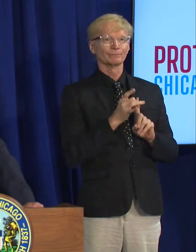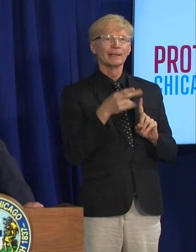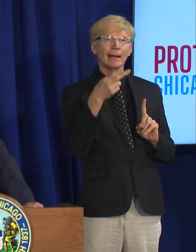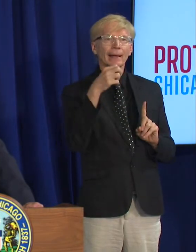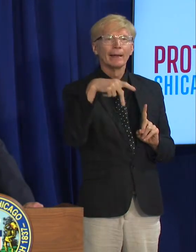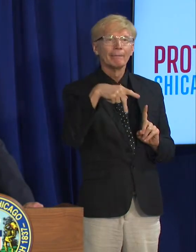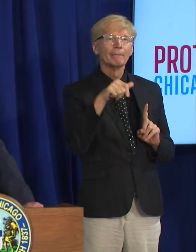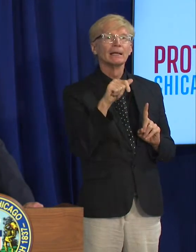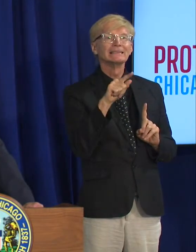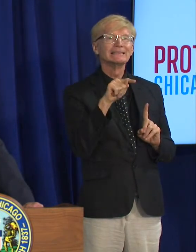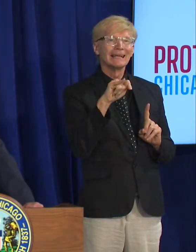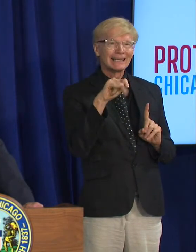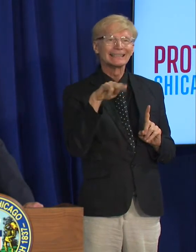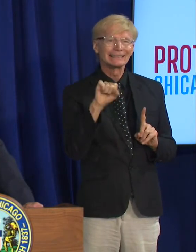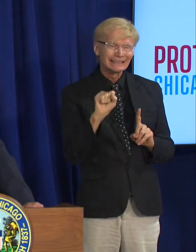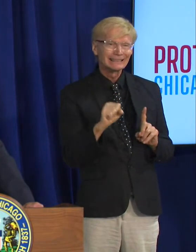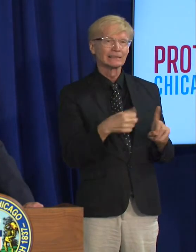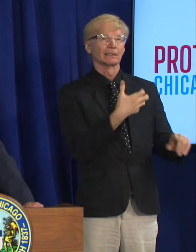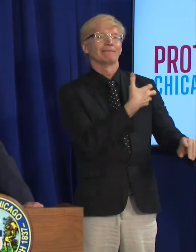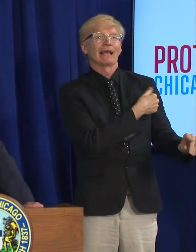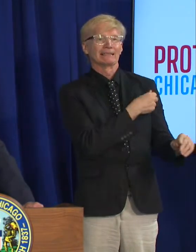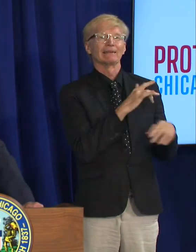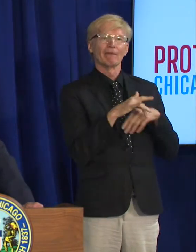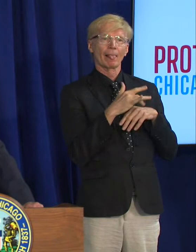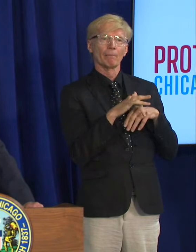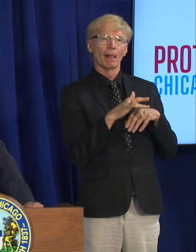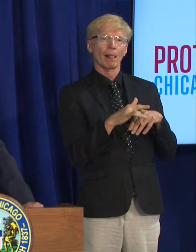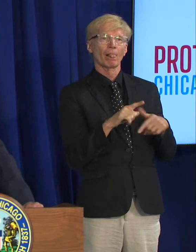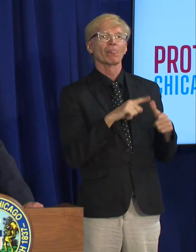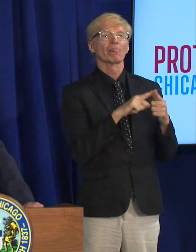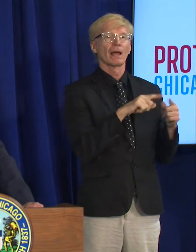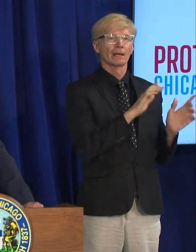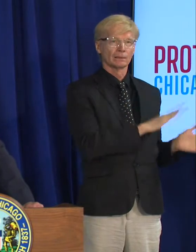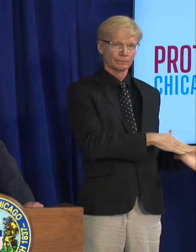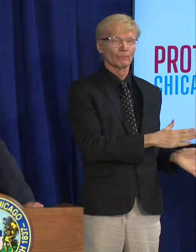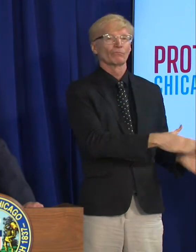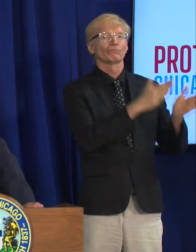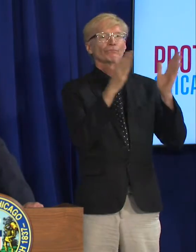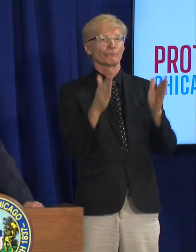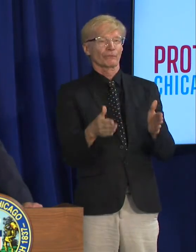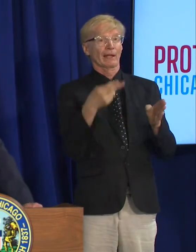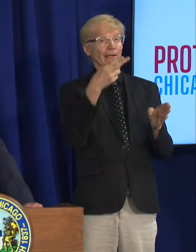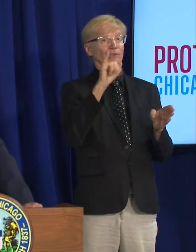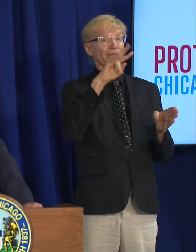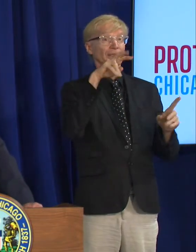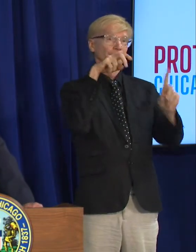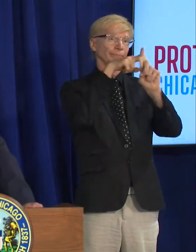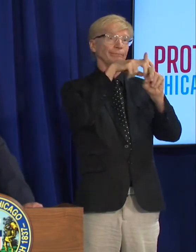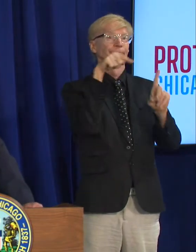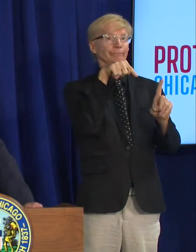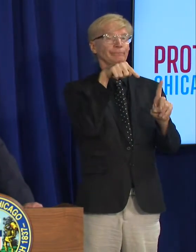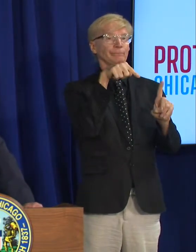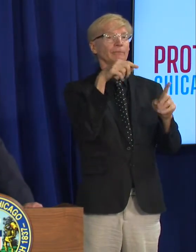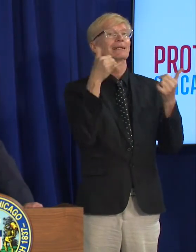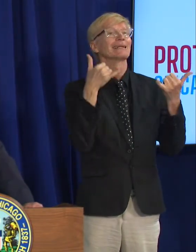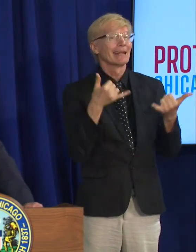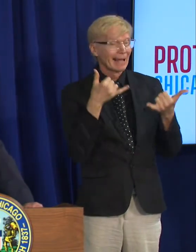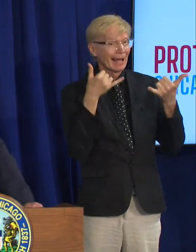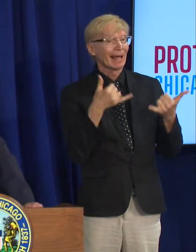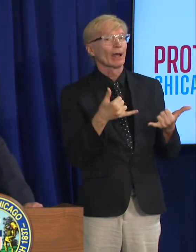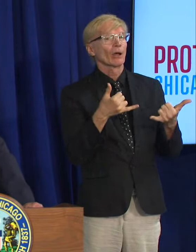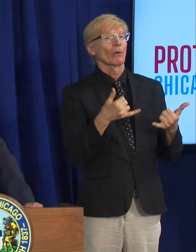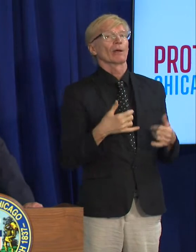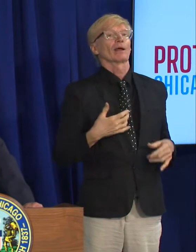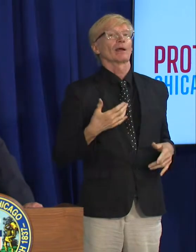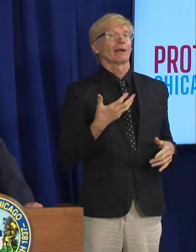vaccine then we had HIV and obviously there's not a vaccine there is at this